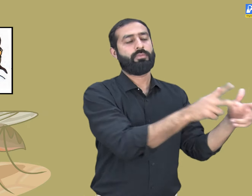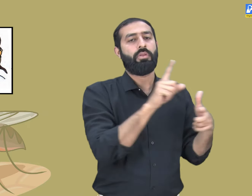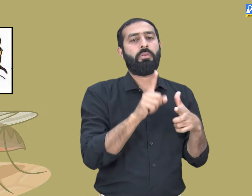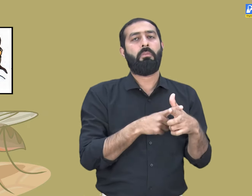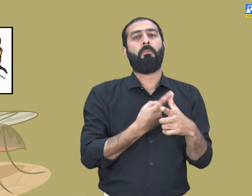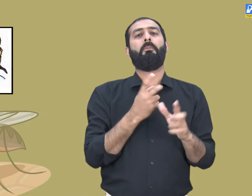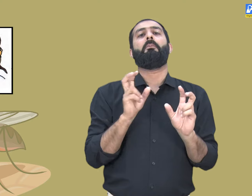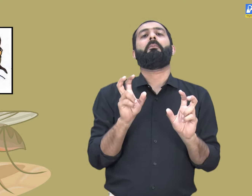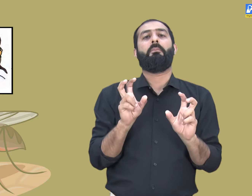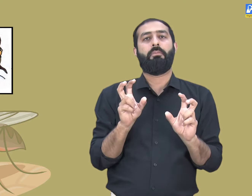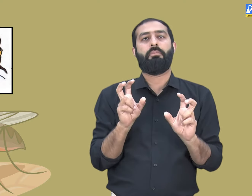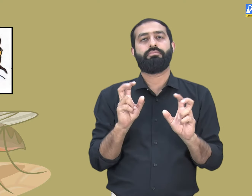Jaskirat said, Oh!